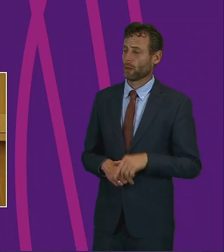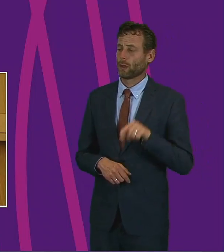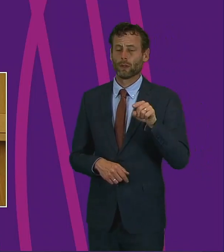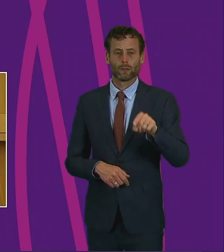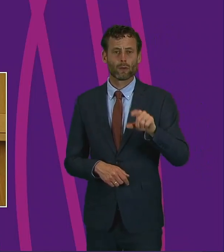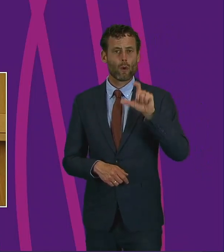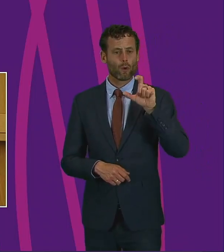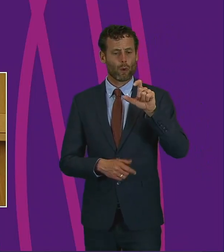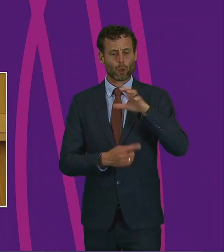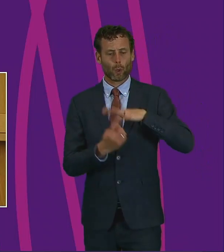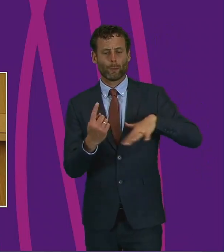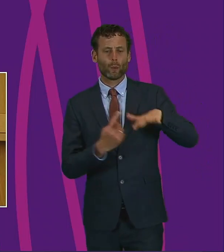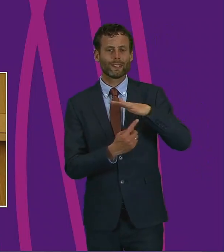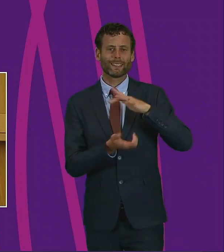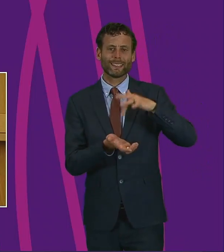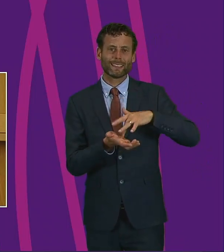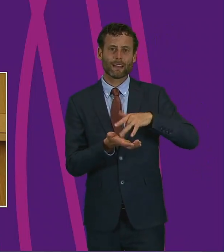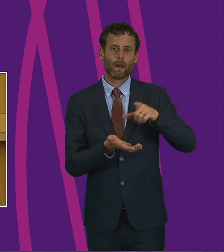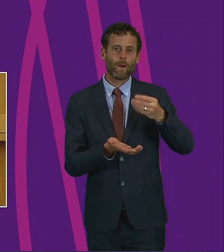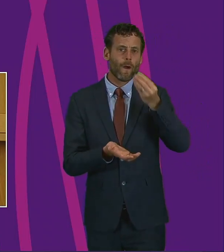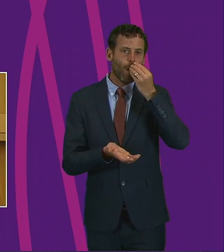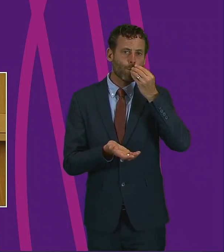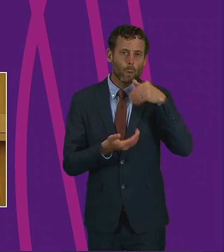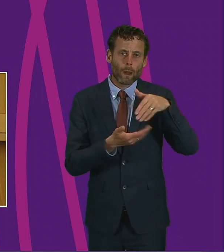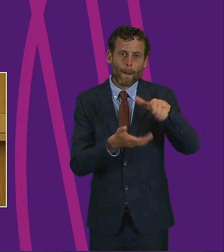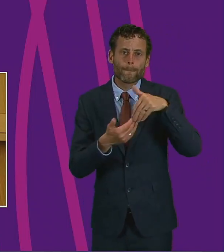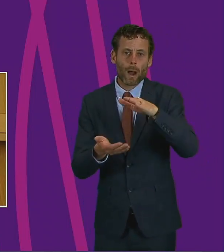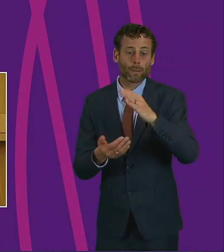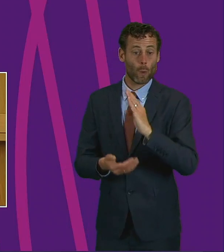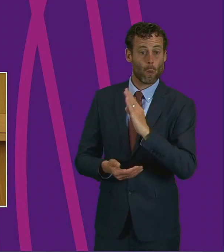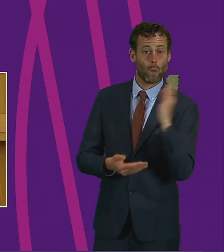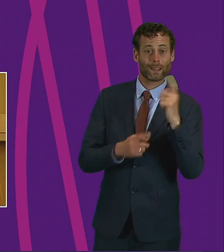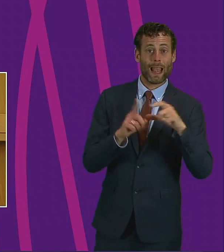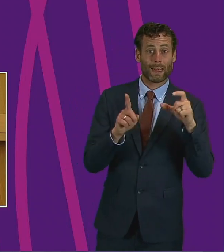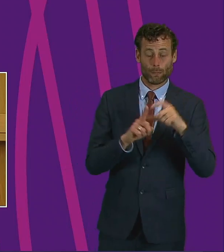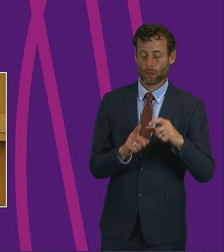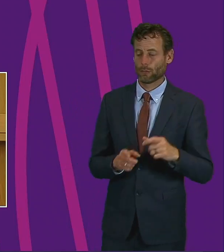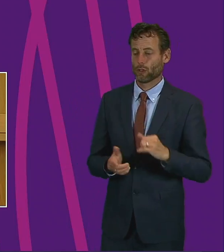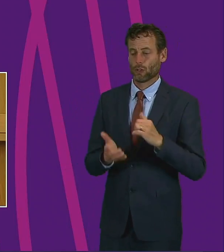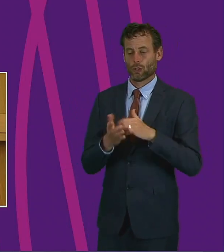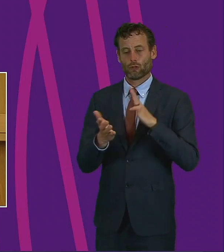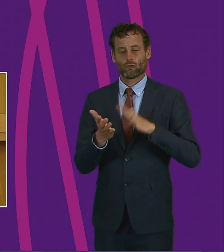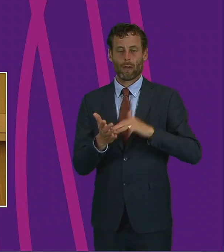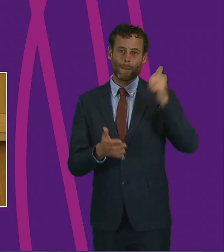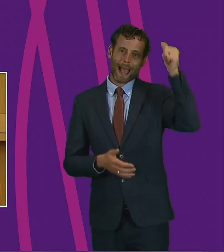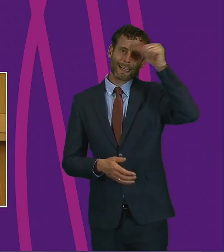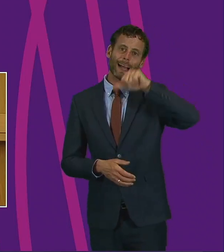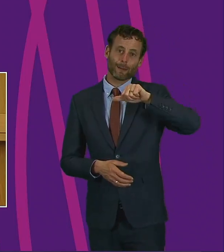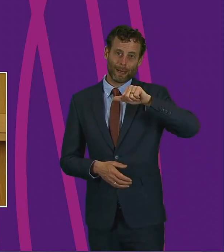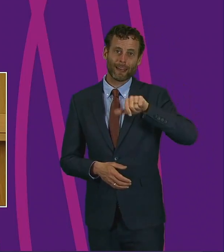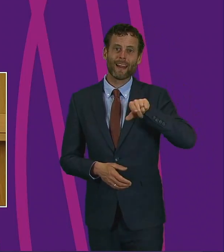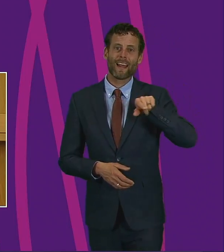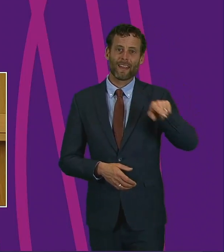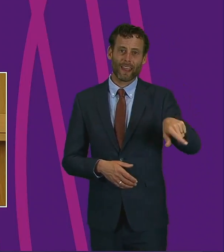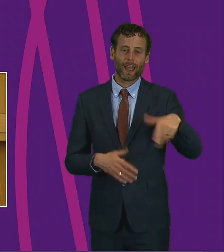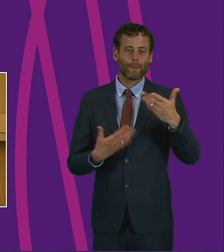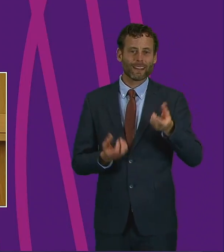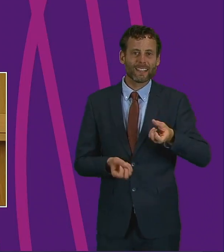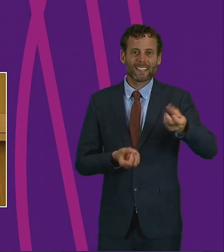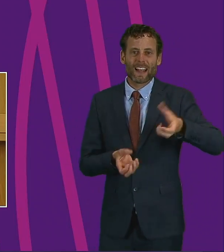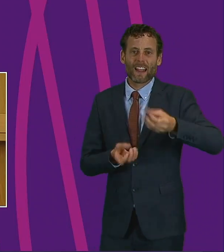who delivers food parcels across West Edinburgh, while the Scran Academy, which many members know about, delivered their 50